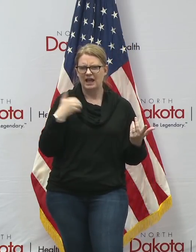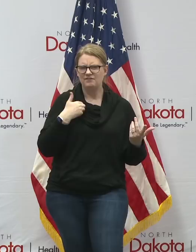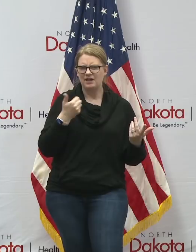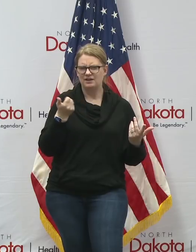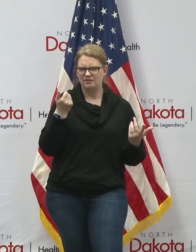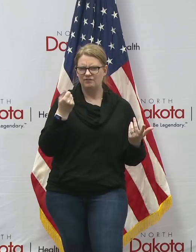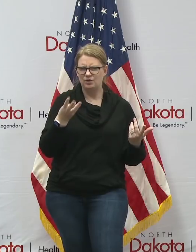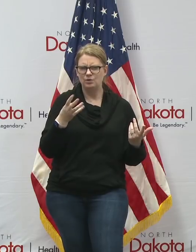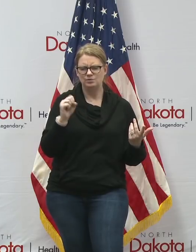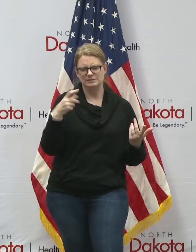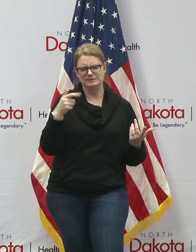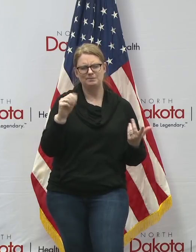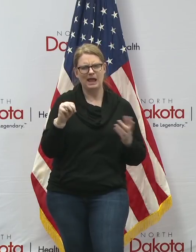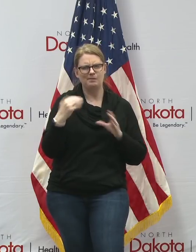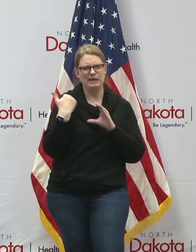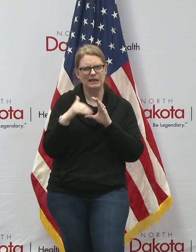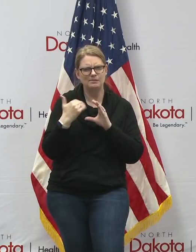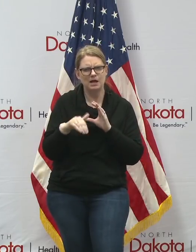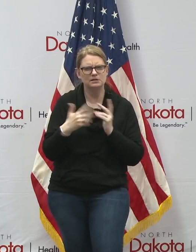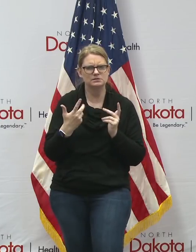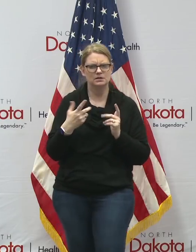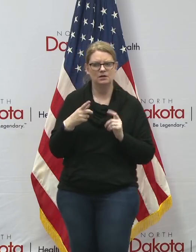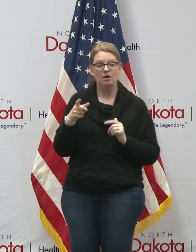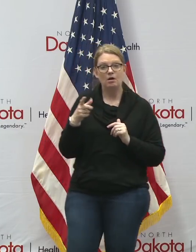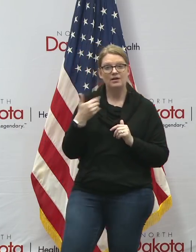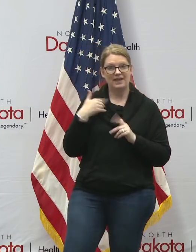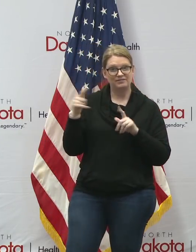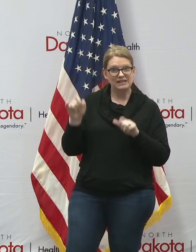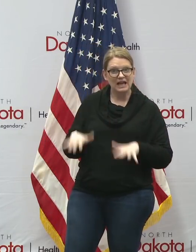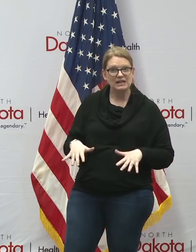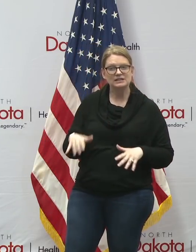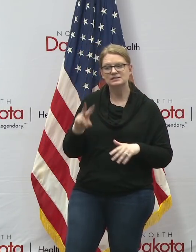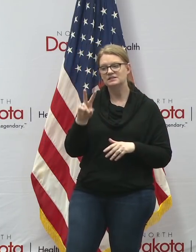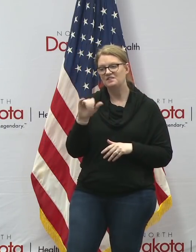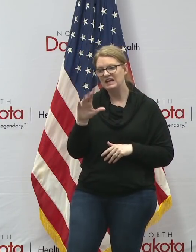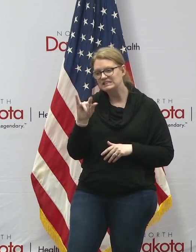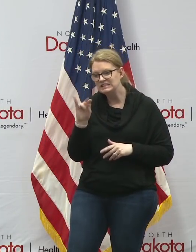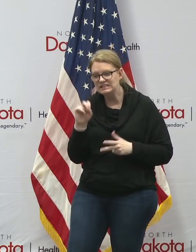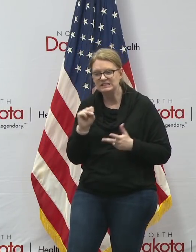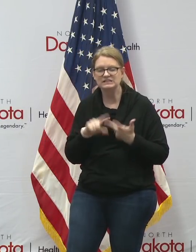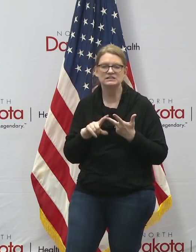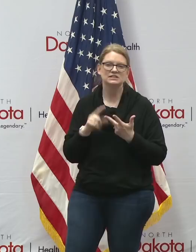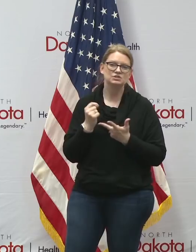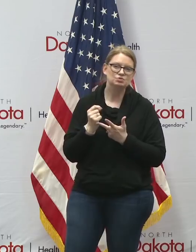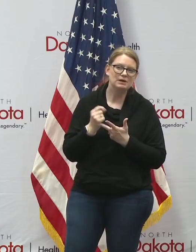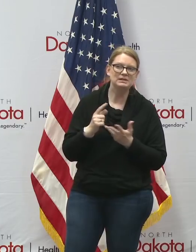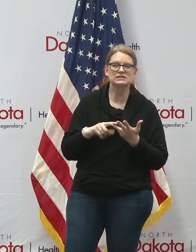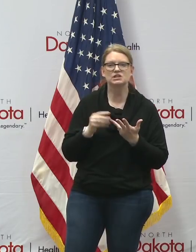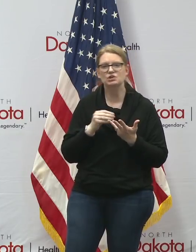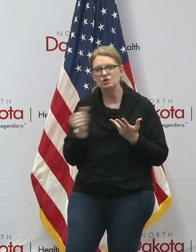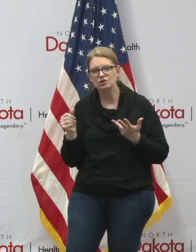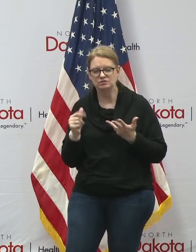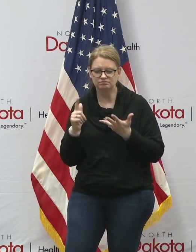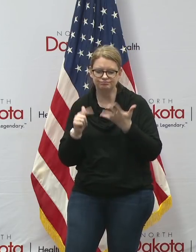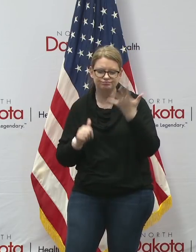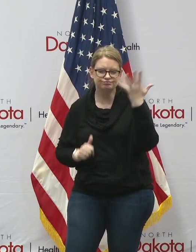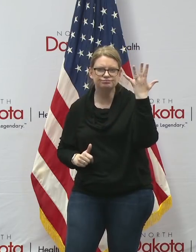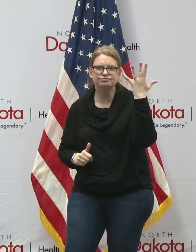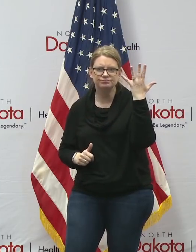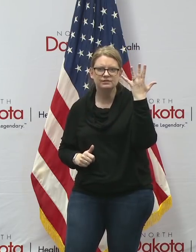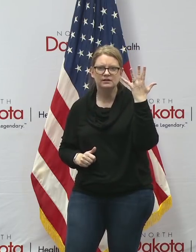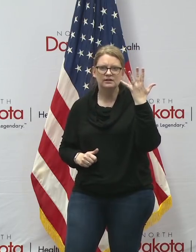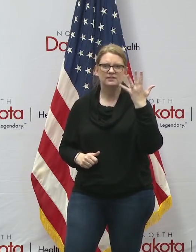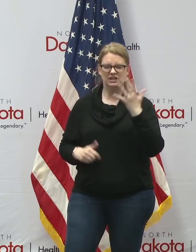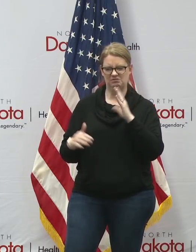uh spam emails claiming that they have tests vaccines treatments cures of one nature or